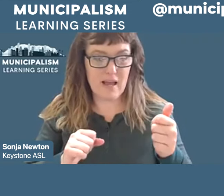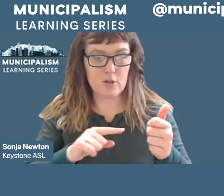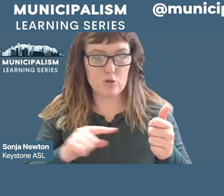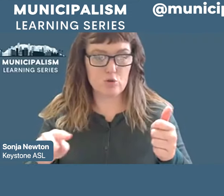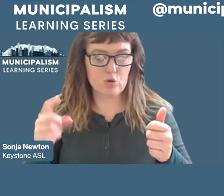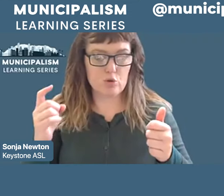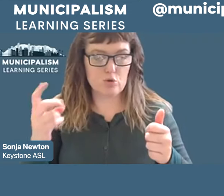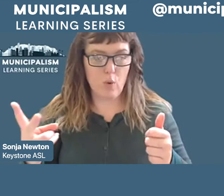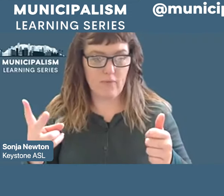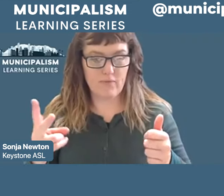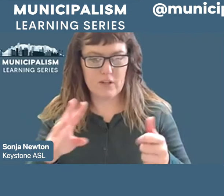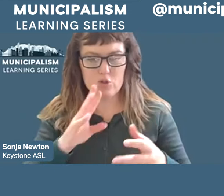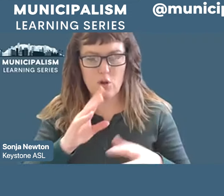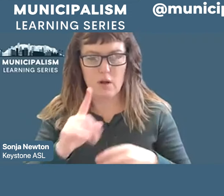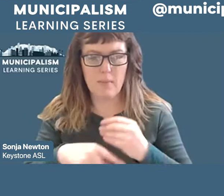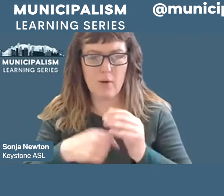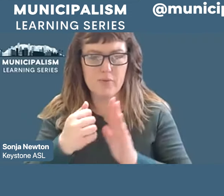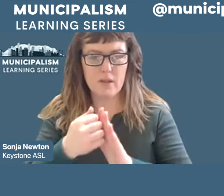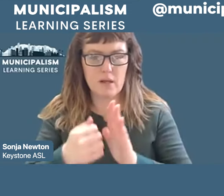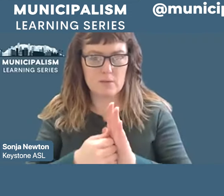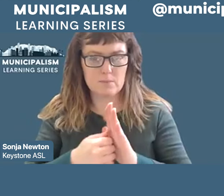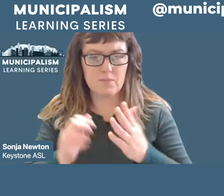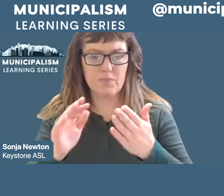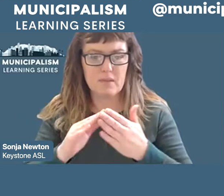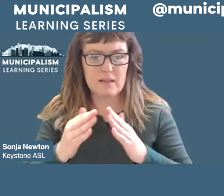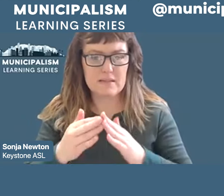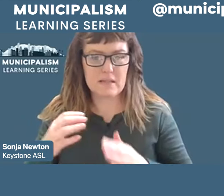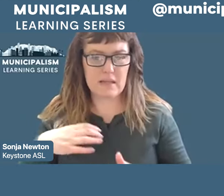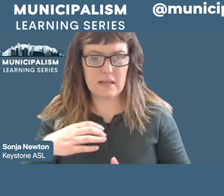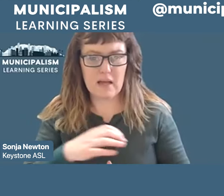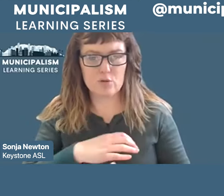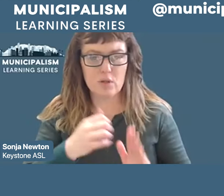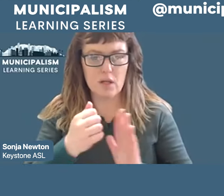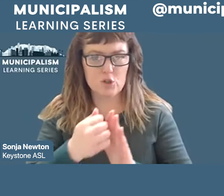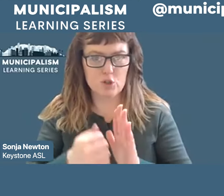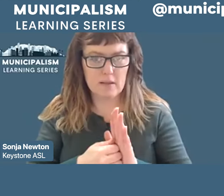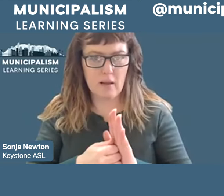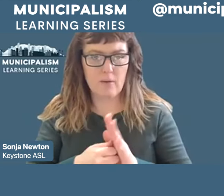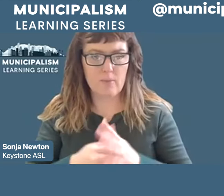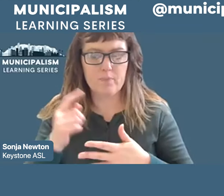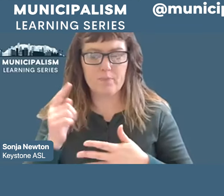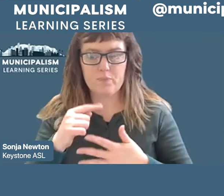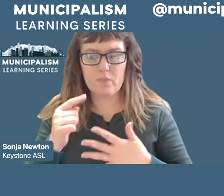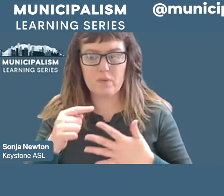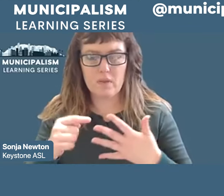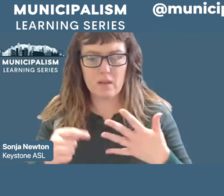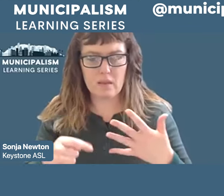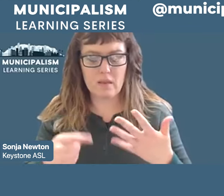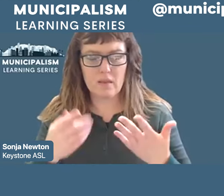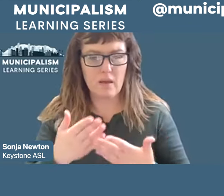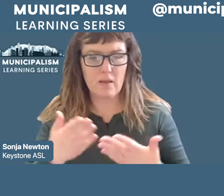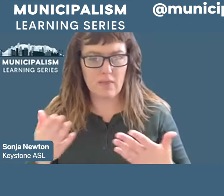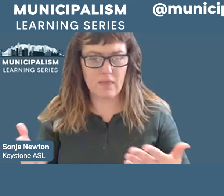the agenda the city council agenda and highlight things to discuss